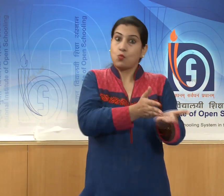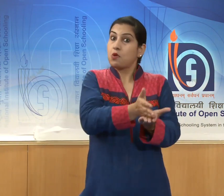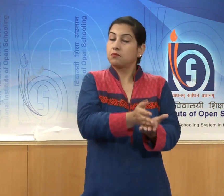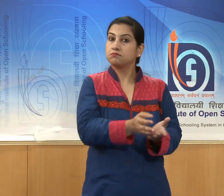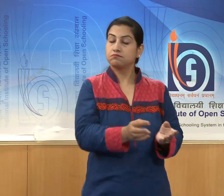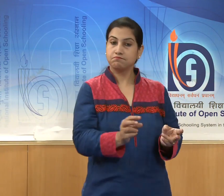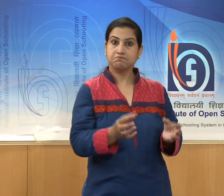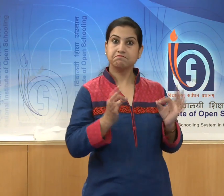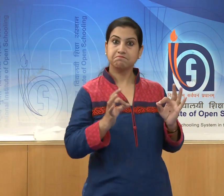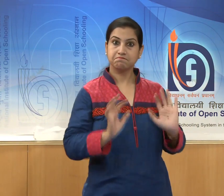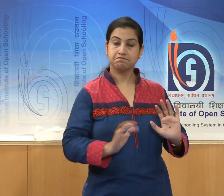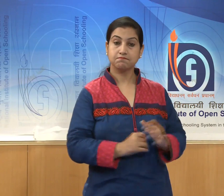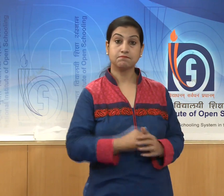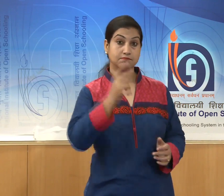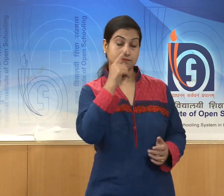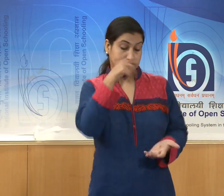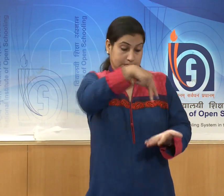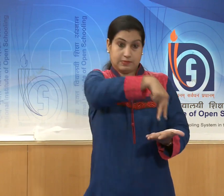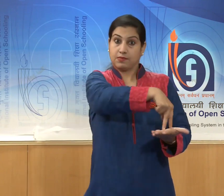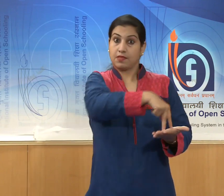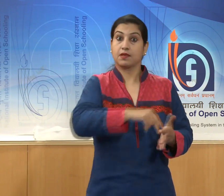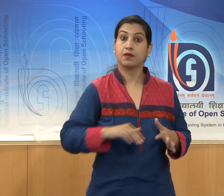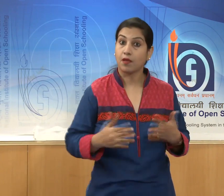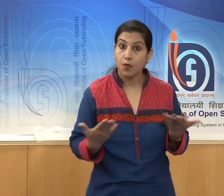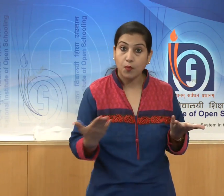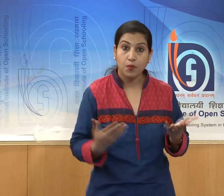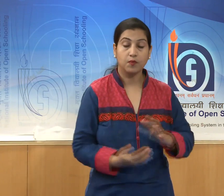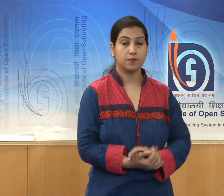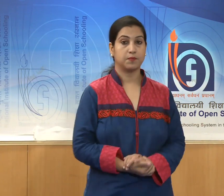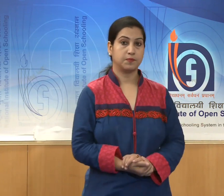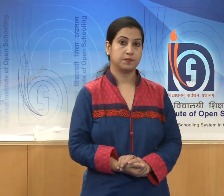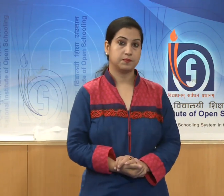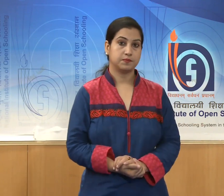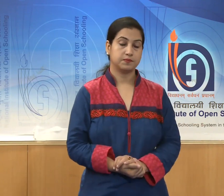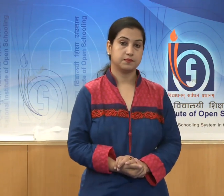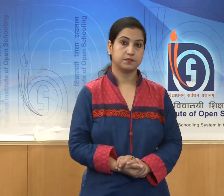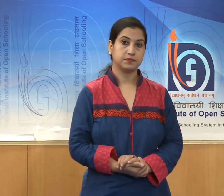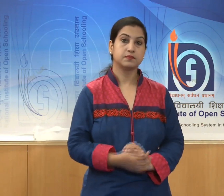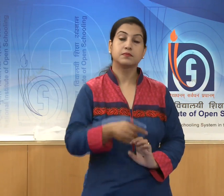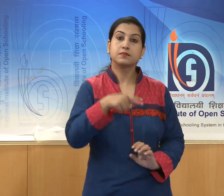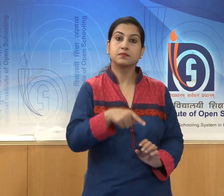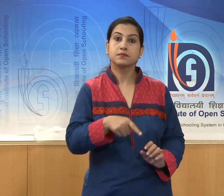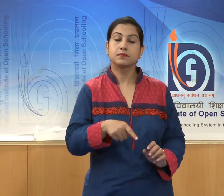She stands in a resting posture